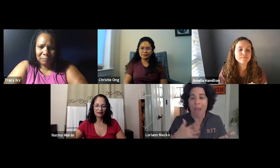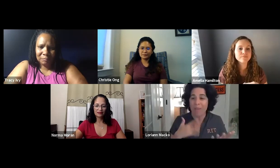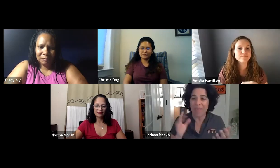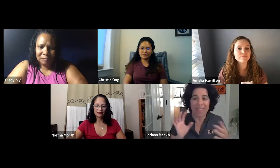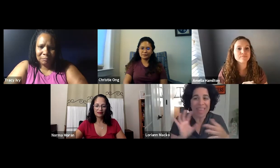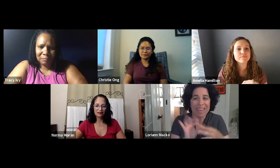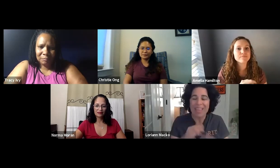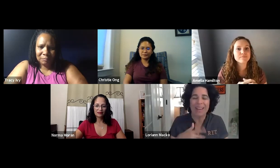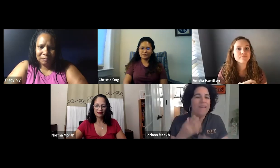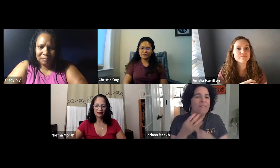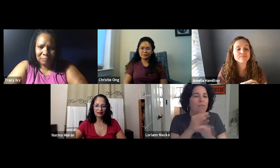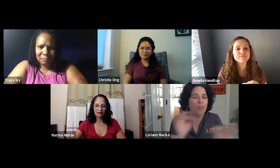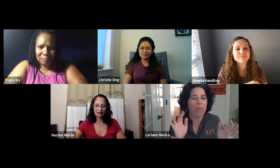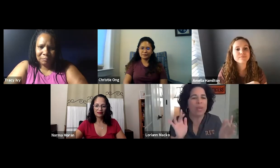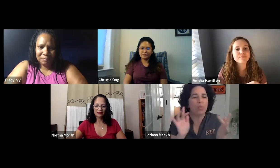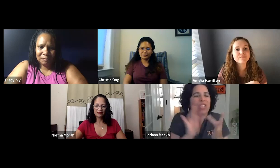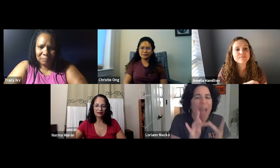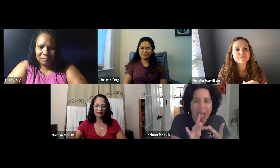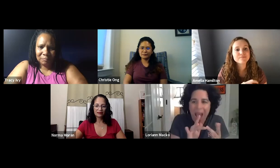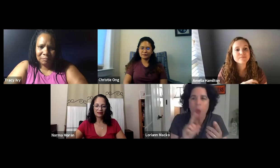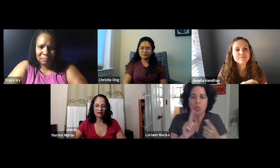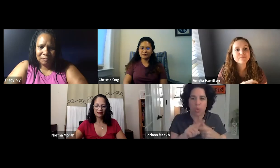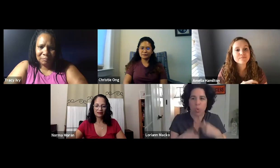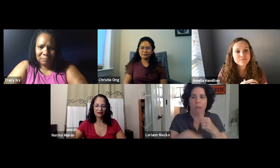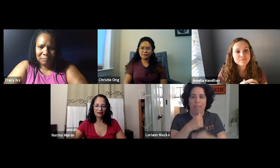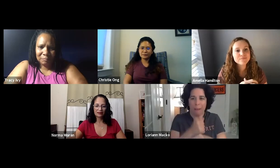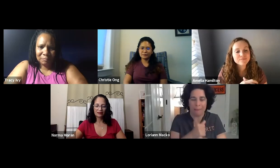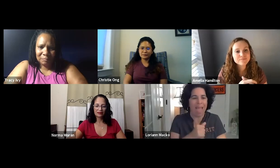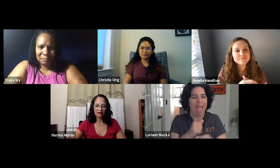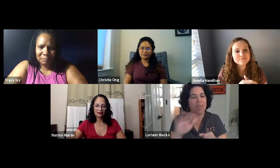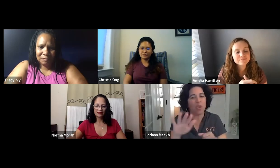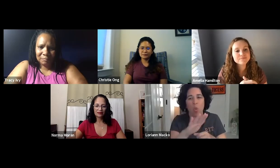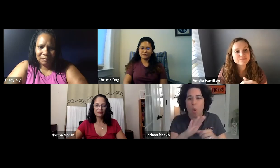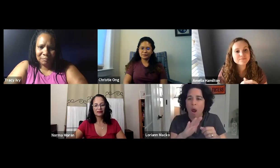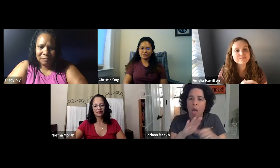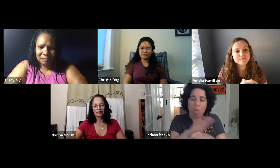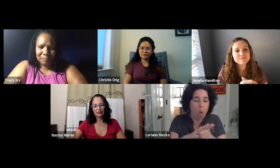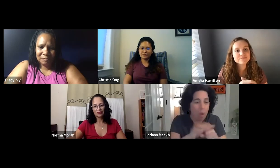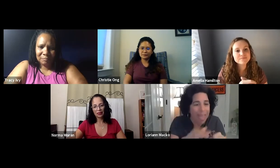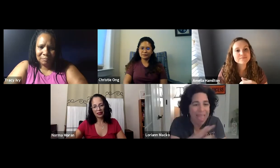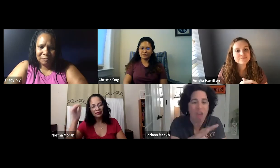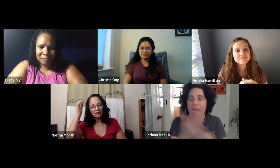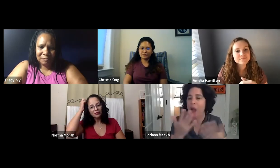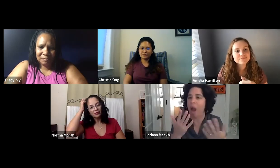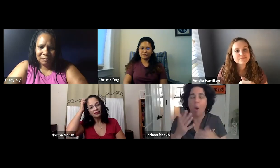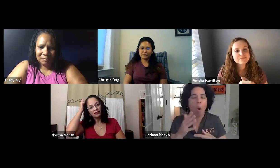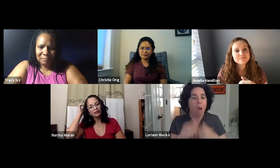if you just need or want to chat and feel connected, feel free to reach out to the alumni in your local